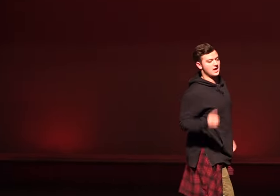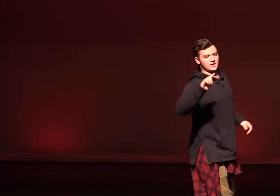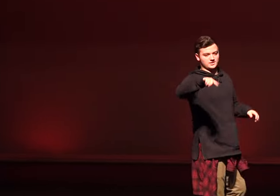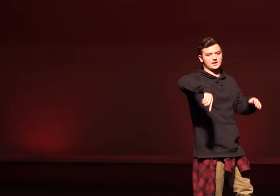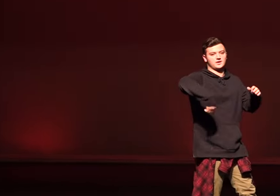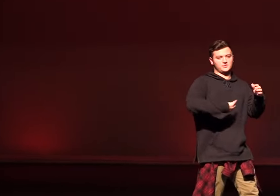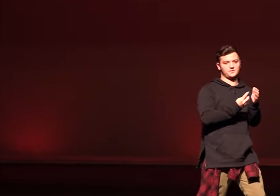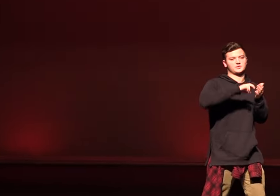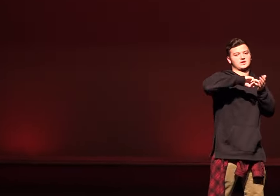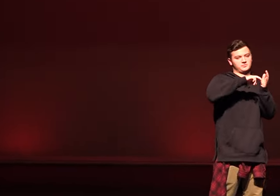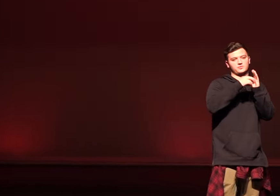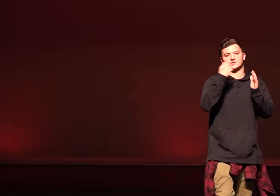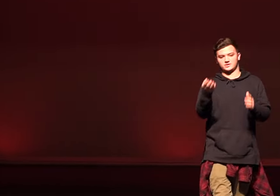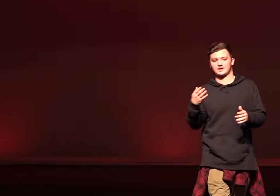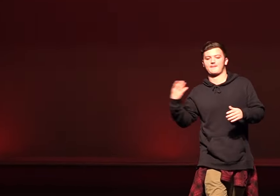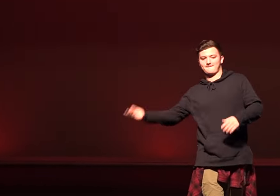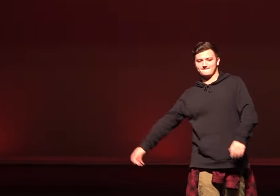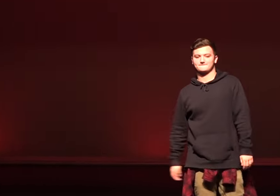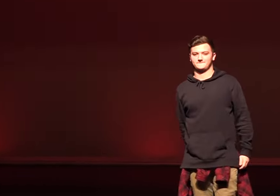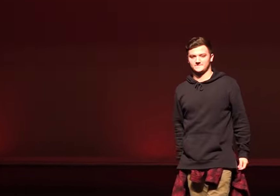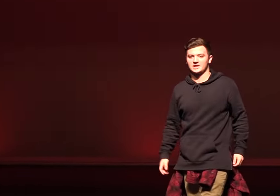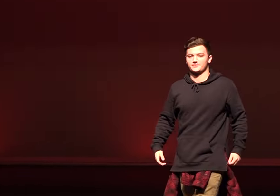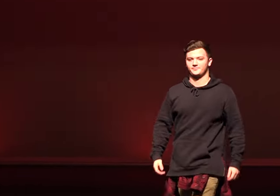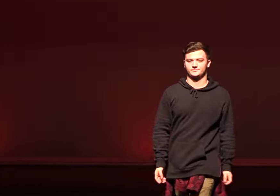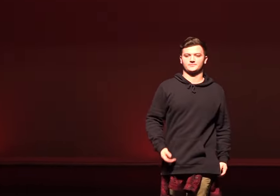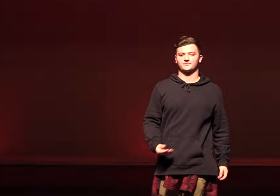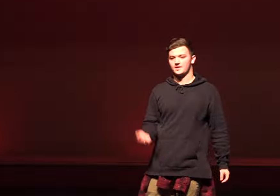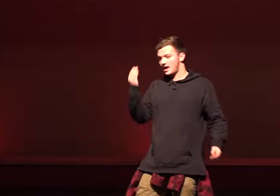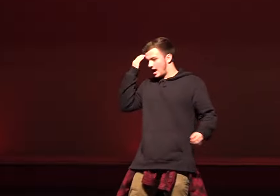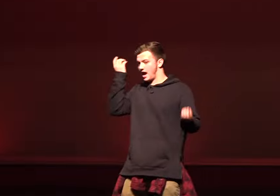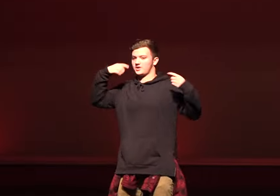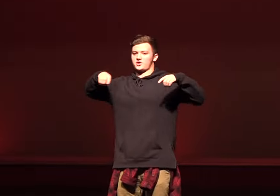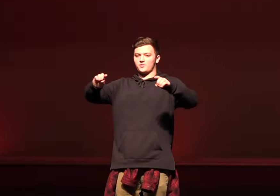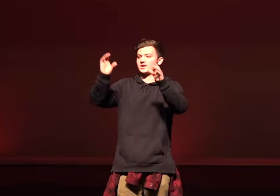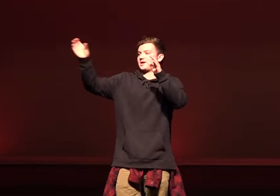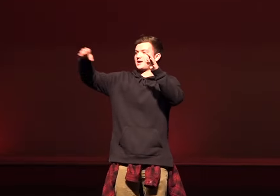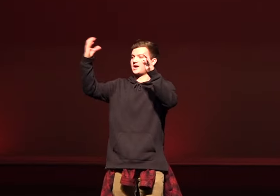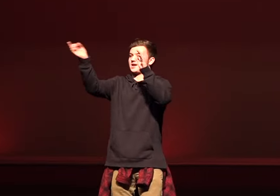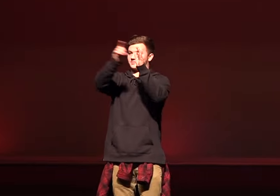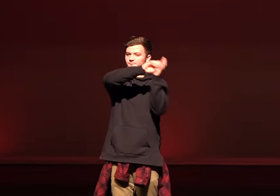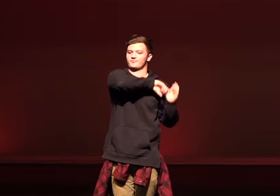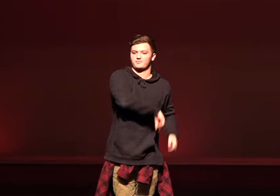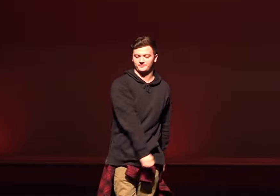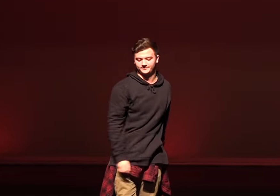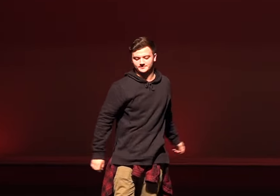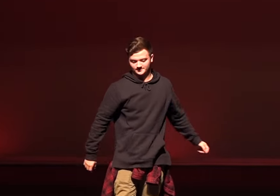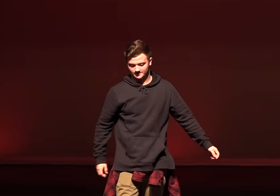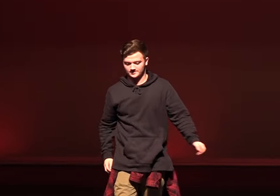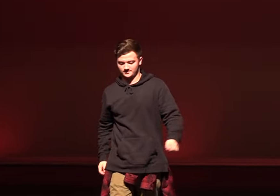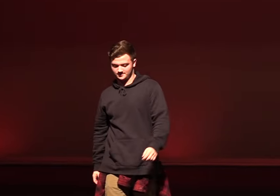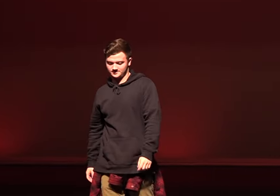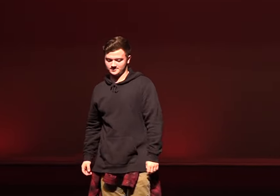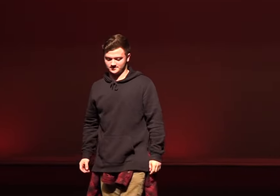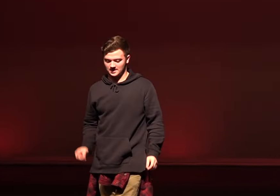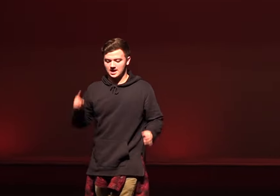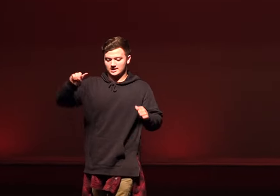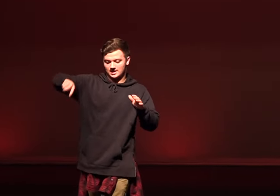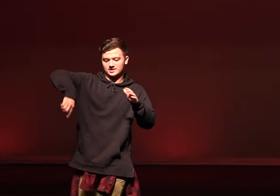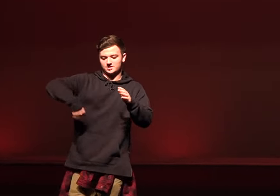That can only mean one thing I know when that hotline bling That can